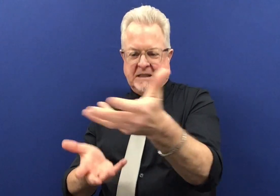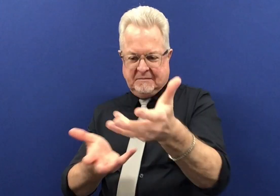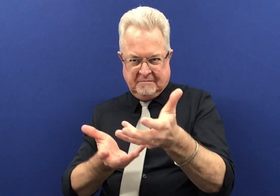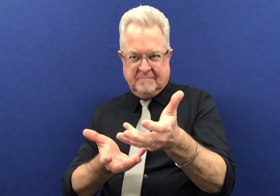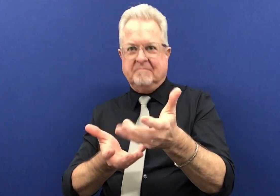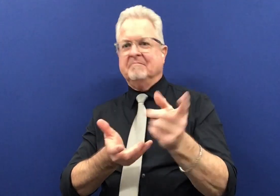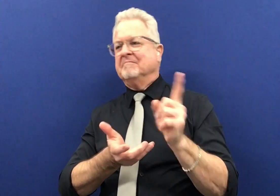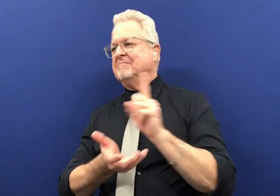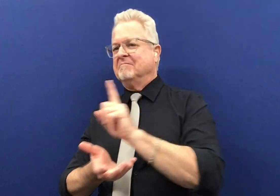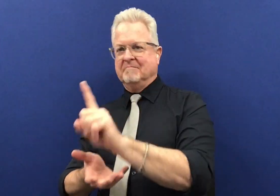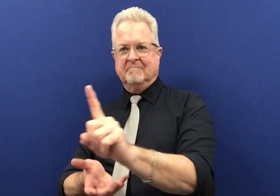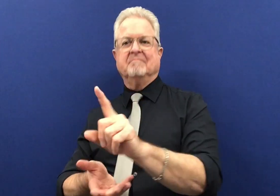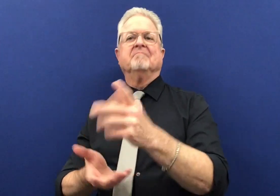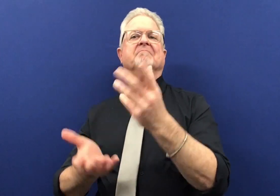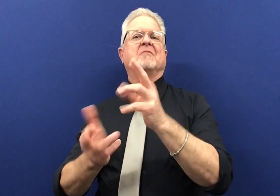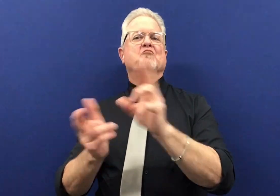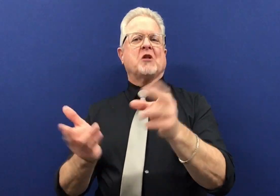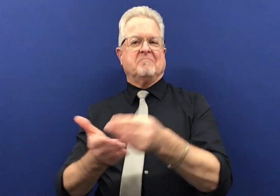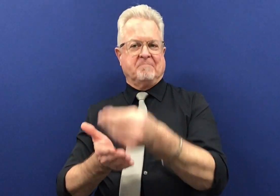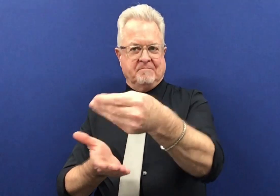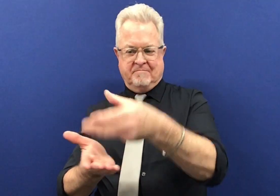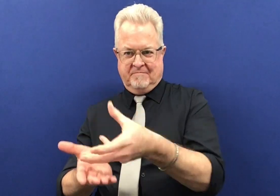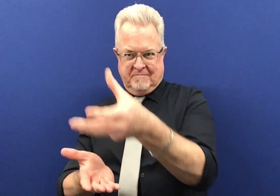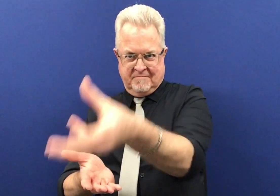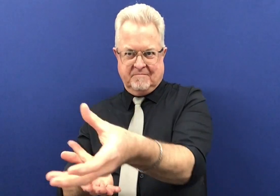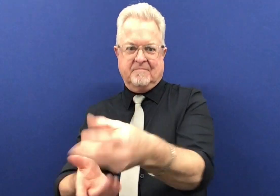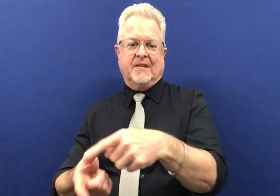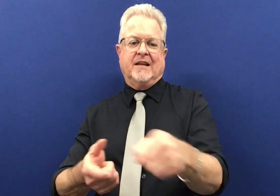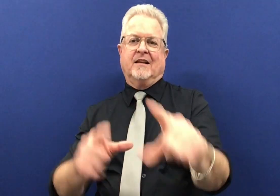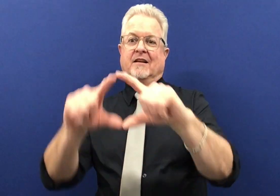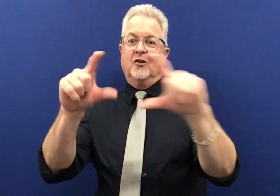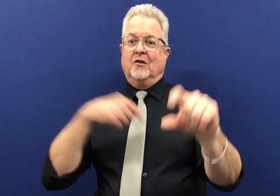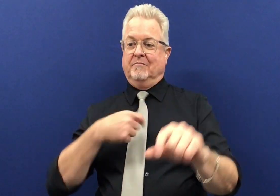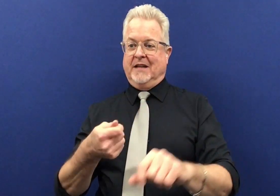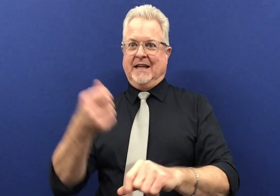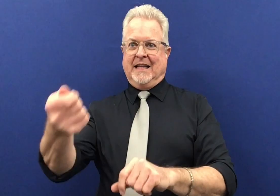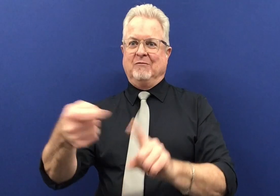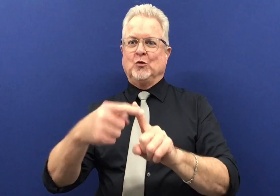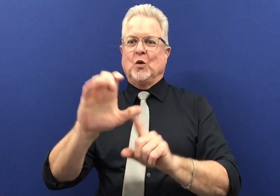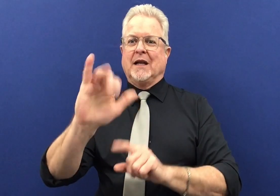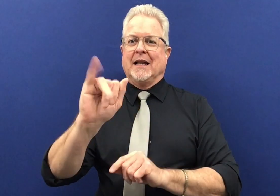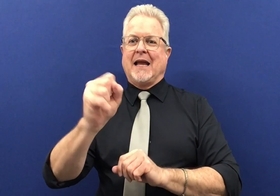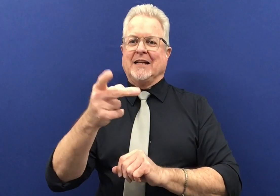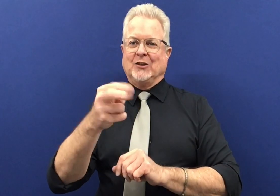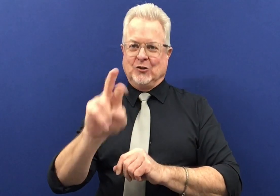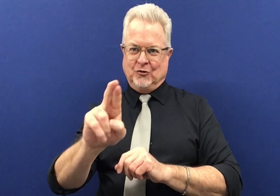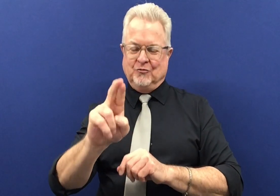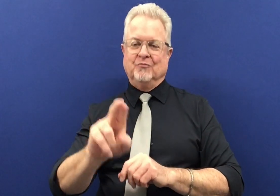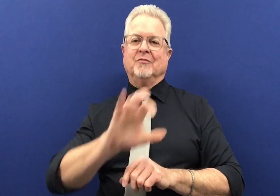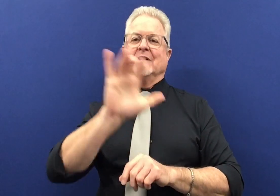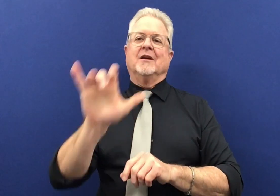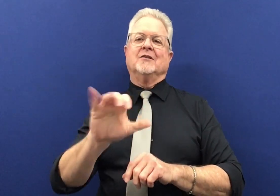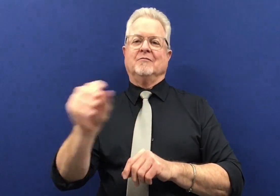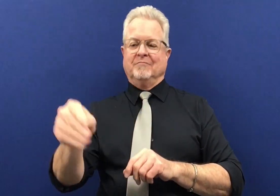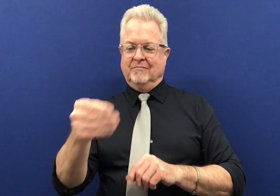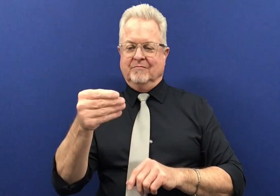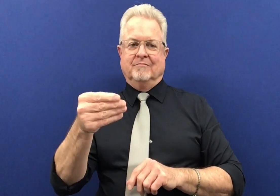bought a couple of things and I got to the cash register ready to pay with my gift card and I handed it to the